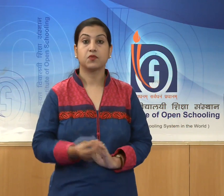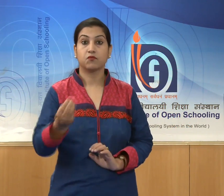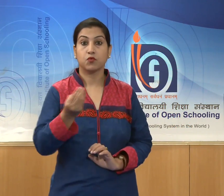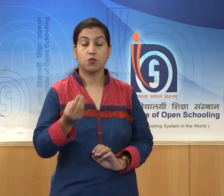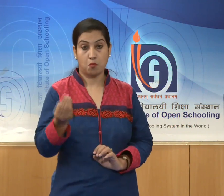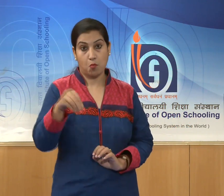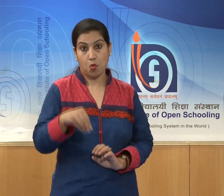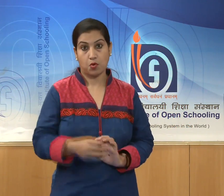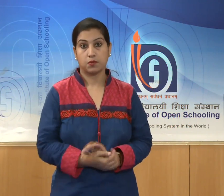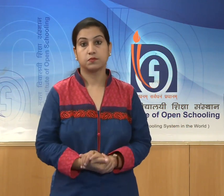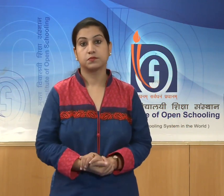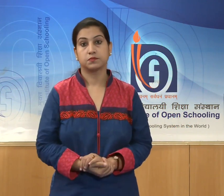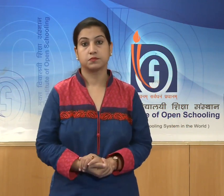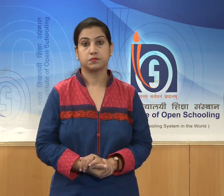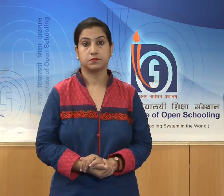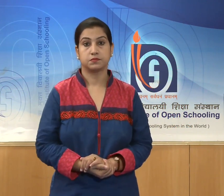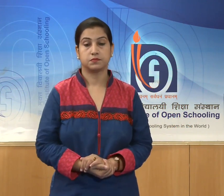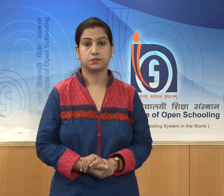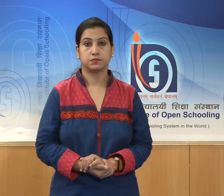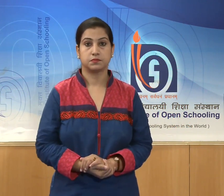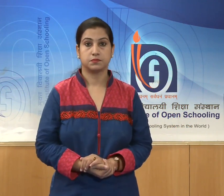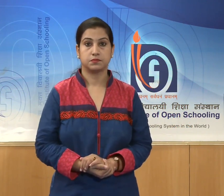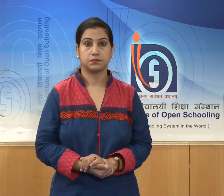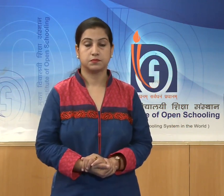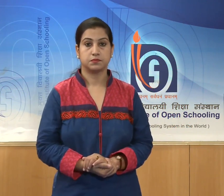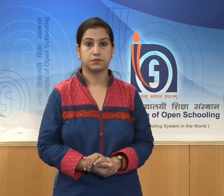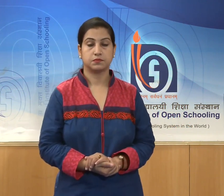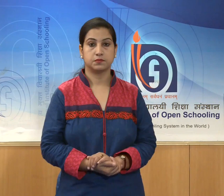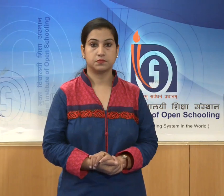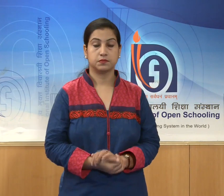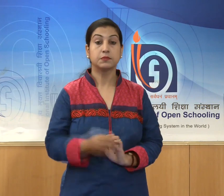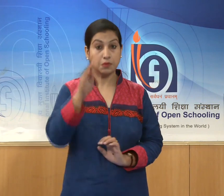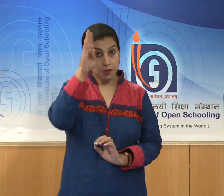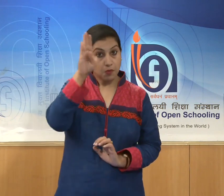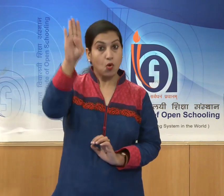the Morian sculptures.